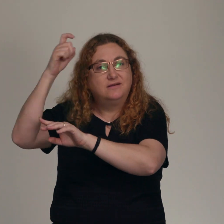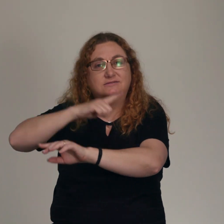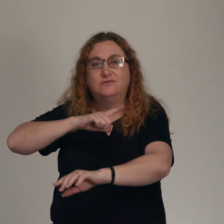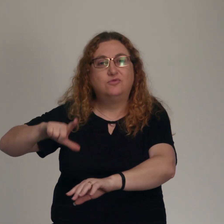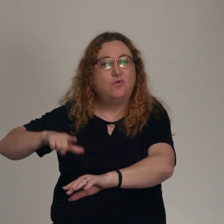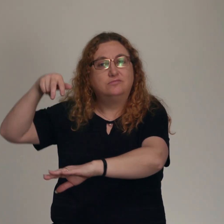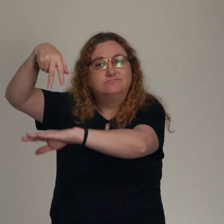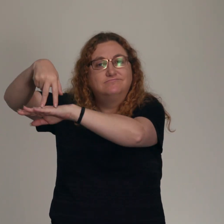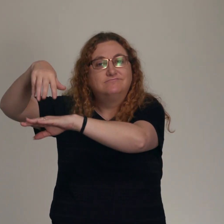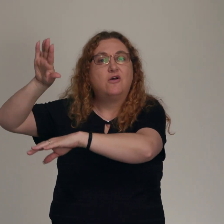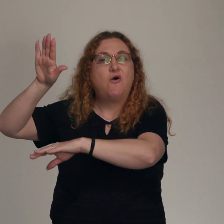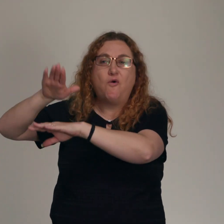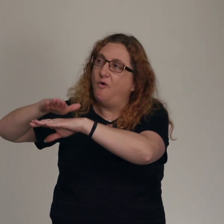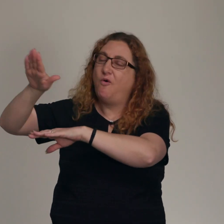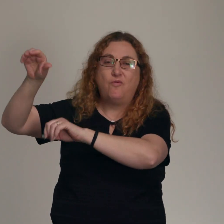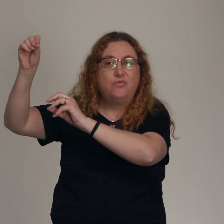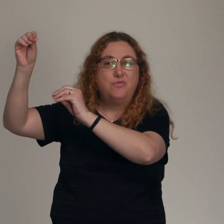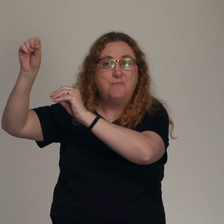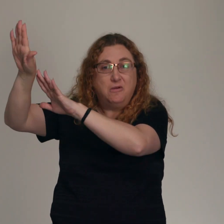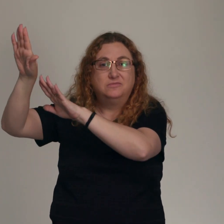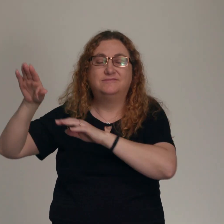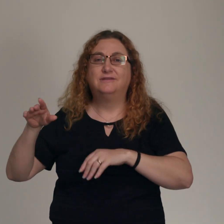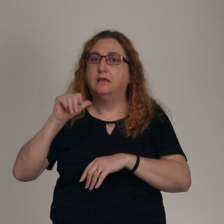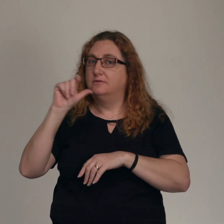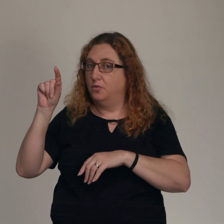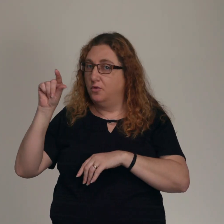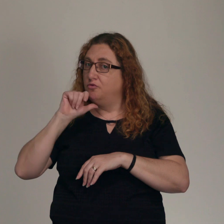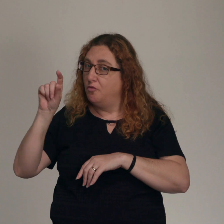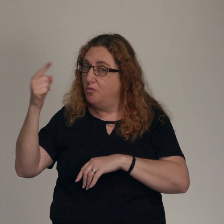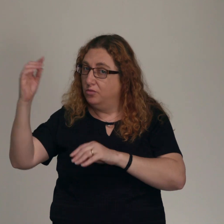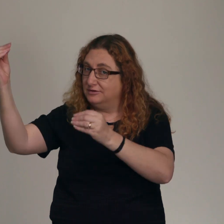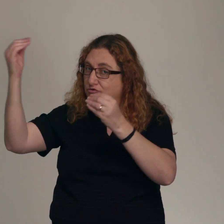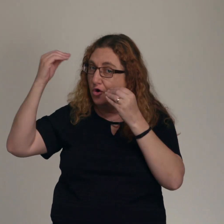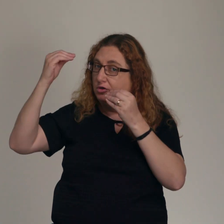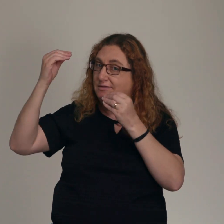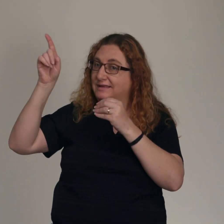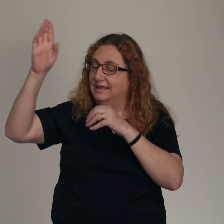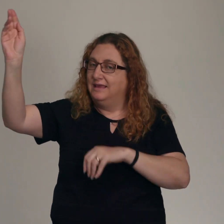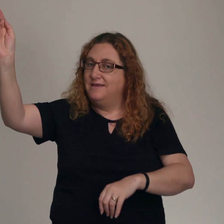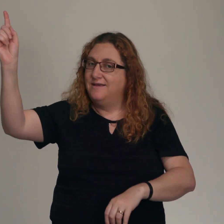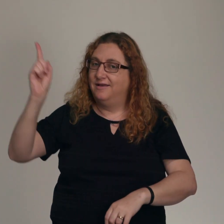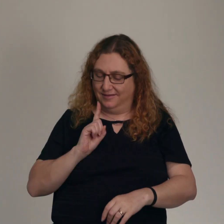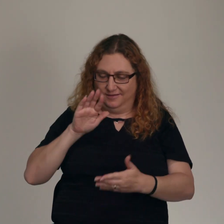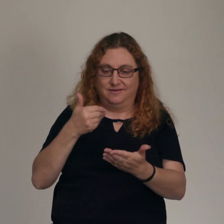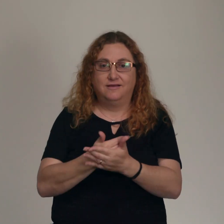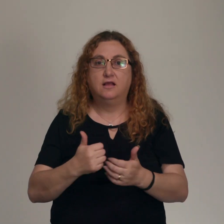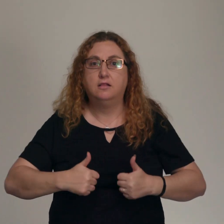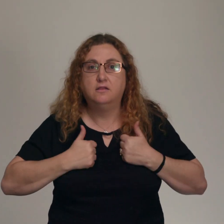But he didn't just teach us on the mountain. He came down from the mountain and he lived amongst us. He lived to perfection the